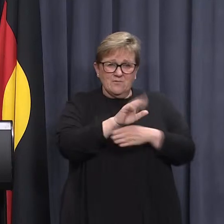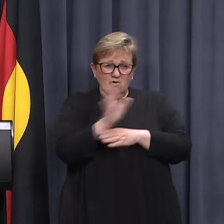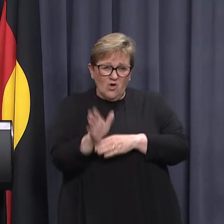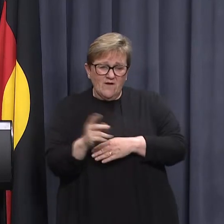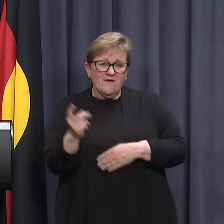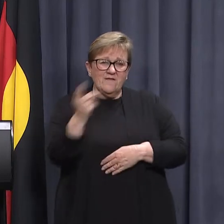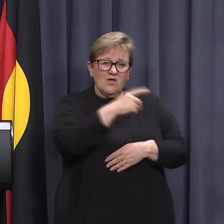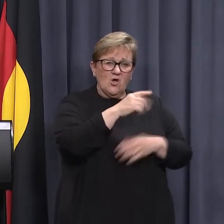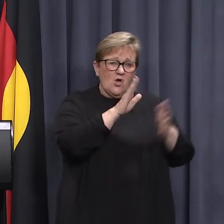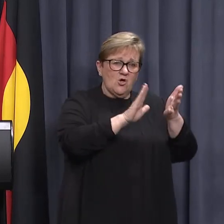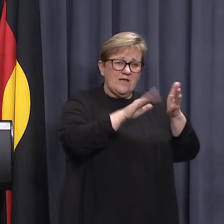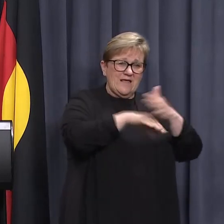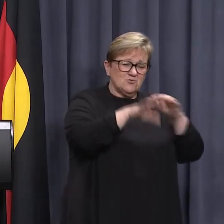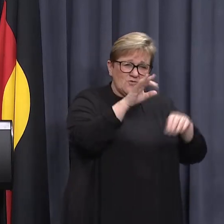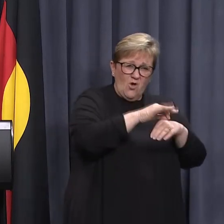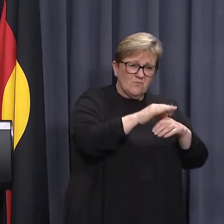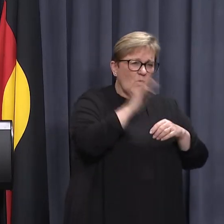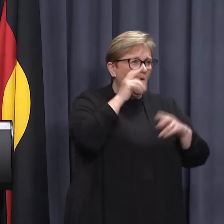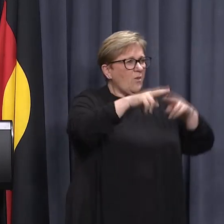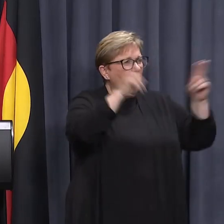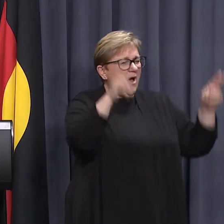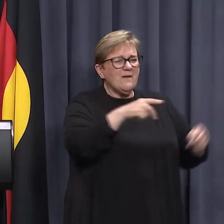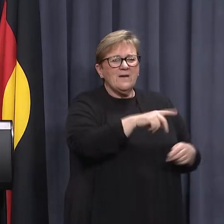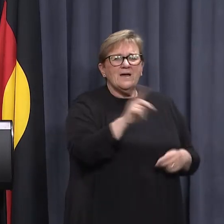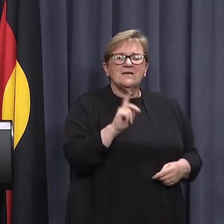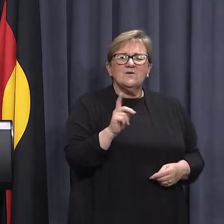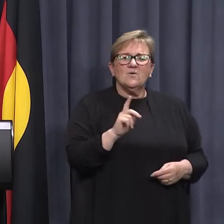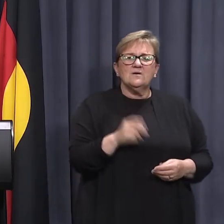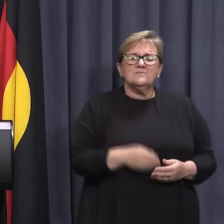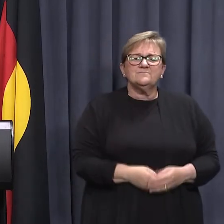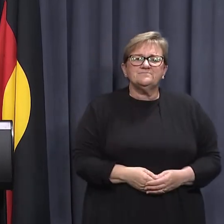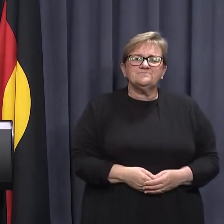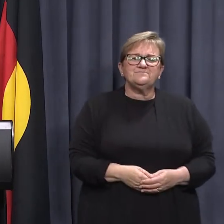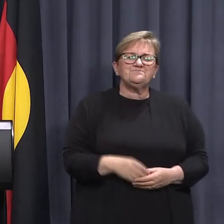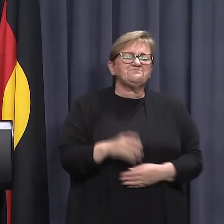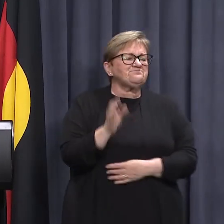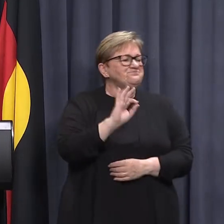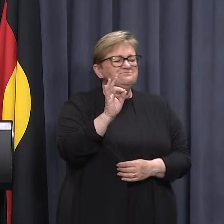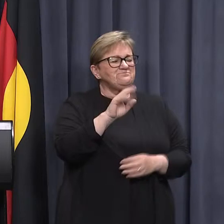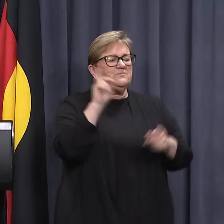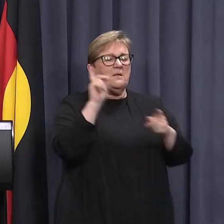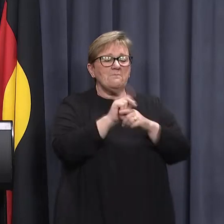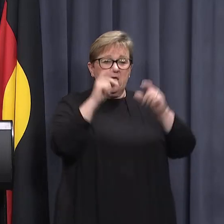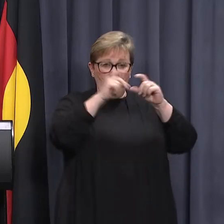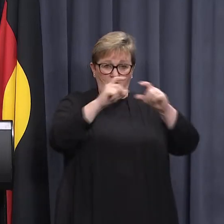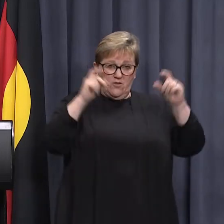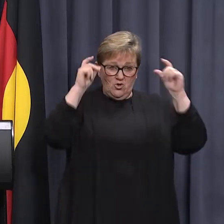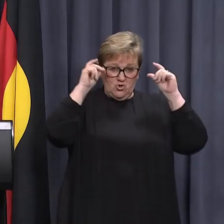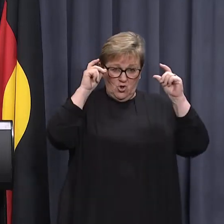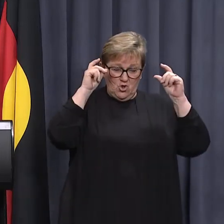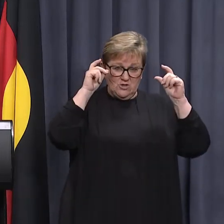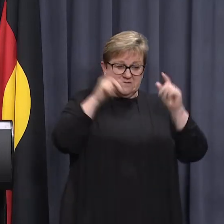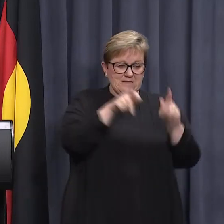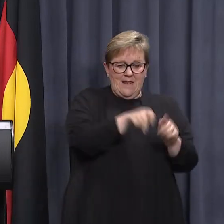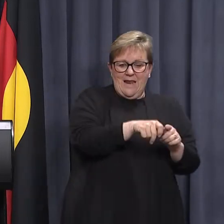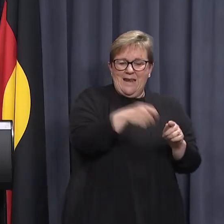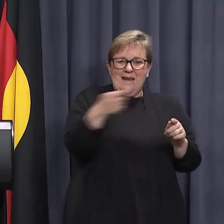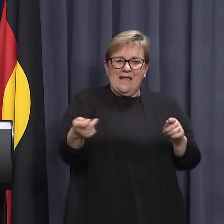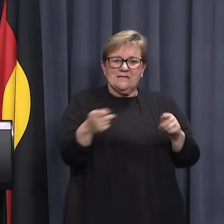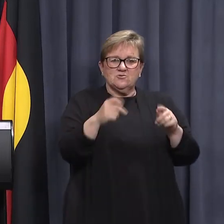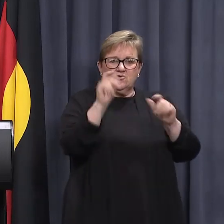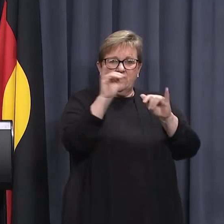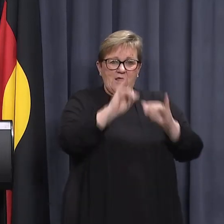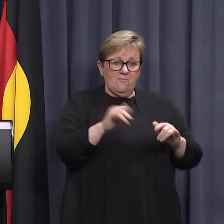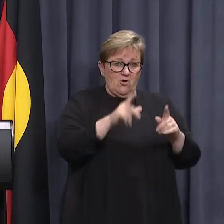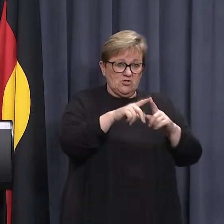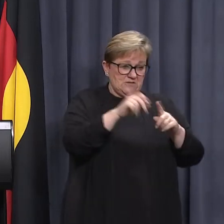they're able to go to the marquee and not into the hospital, or how does that work? No, they'll be met by a nurse, meet and greet, which will be next to the emergency department.